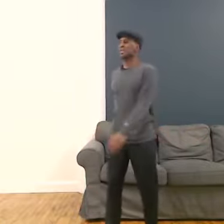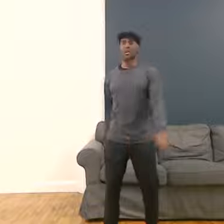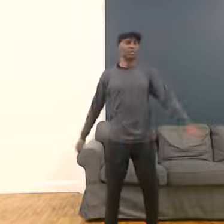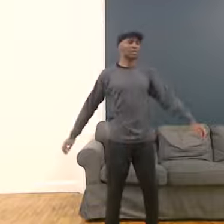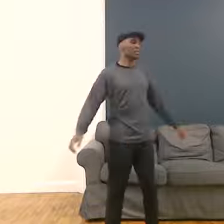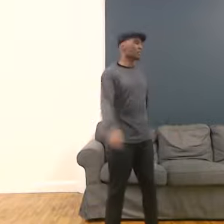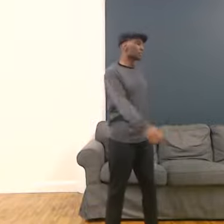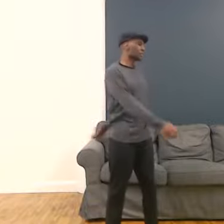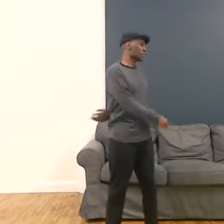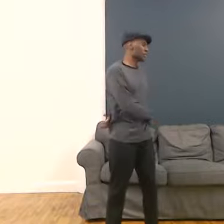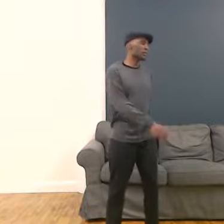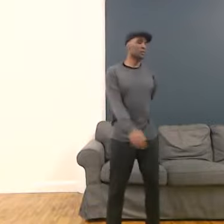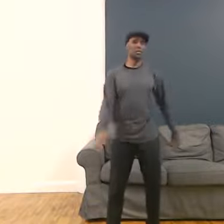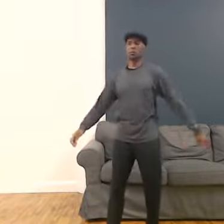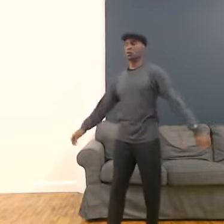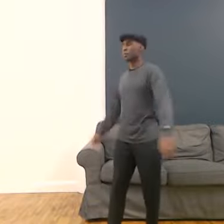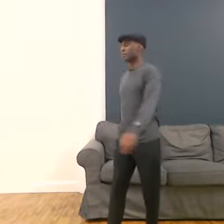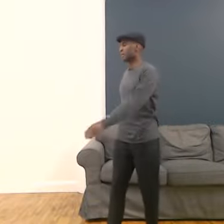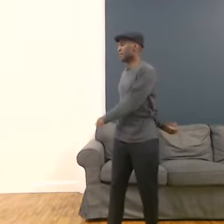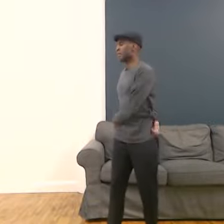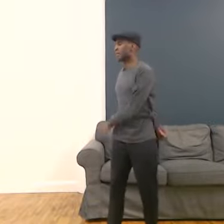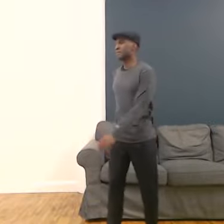These exercises will help us warm at time.